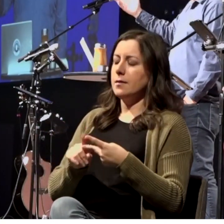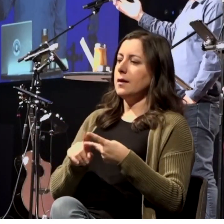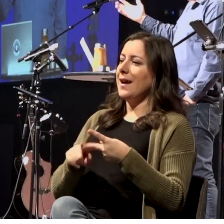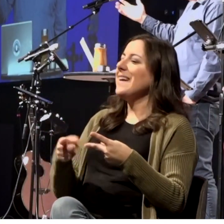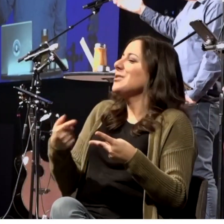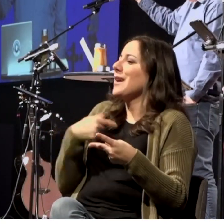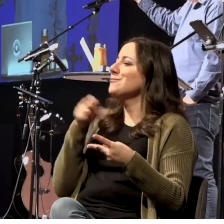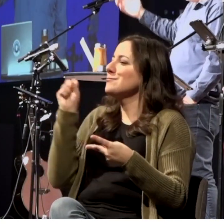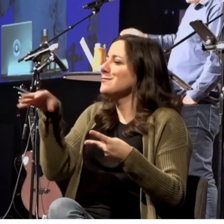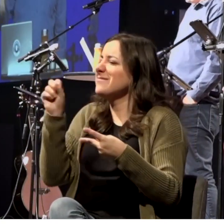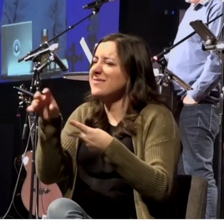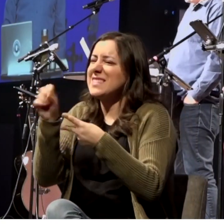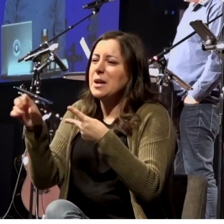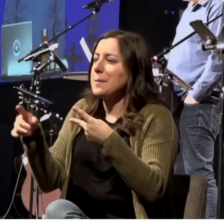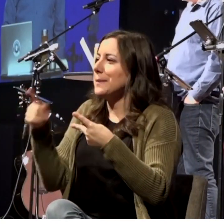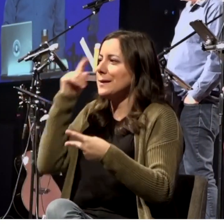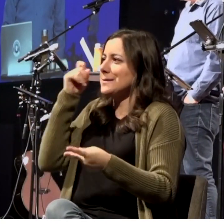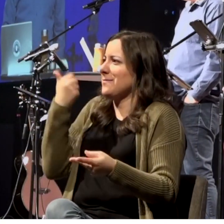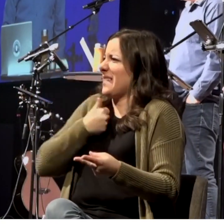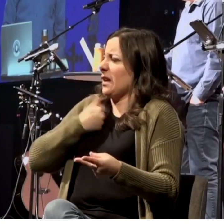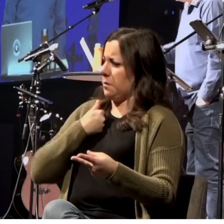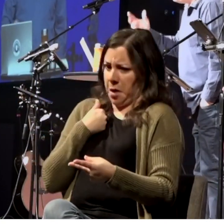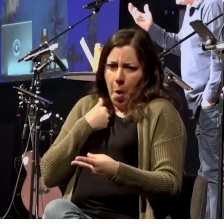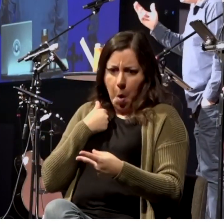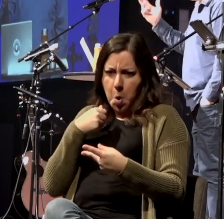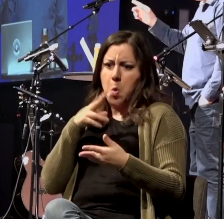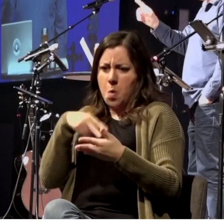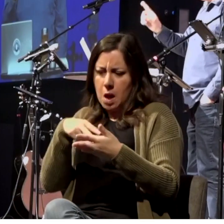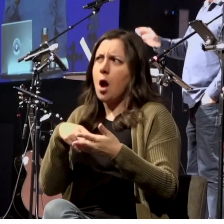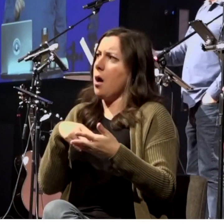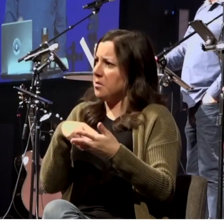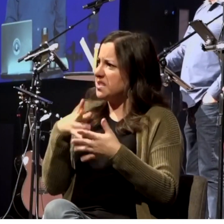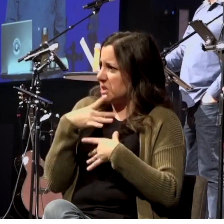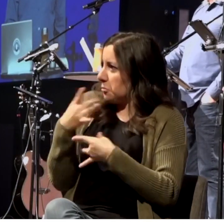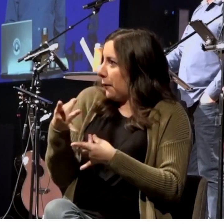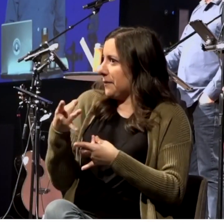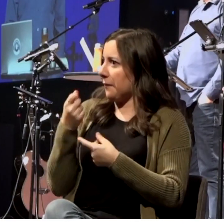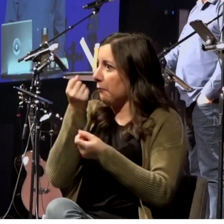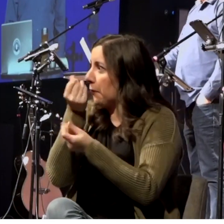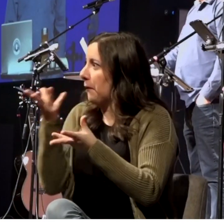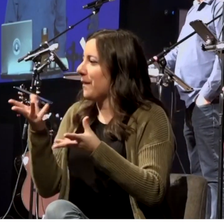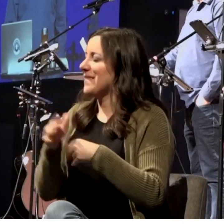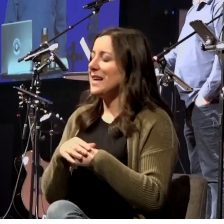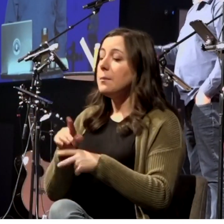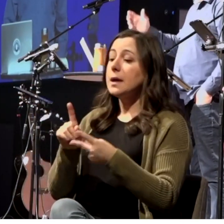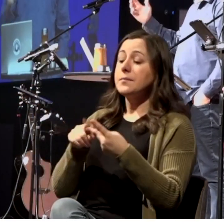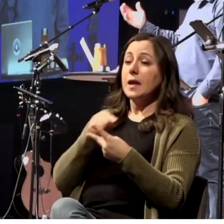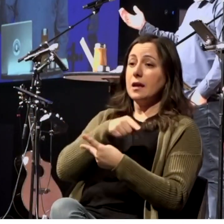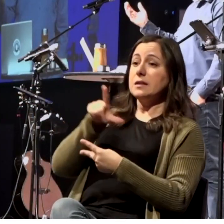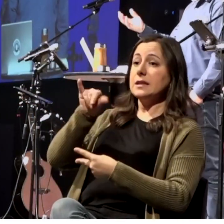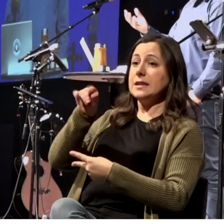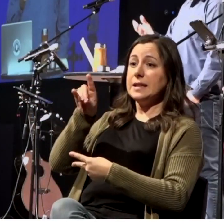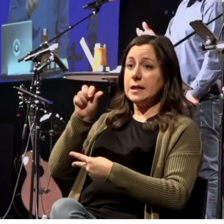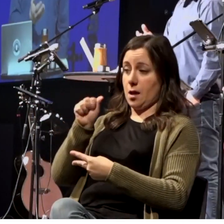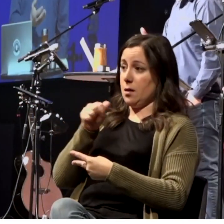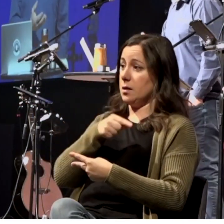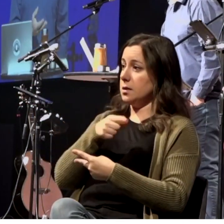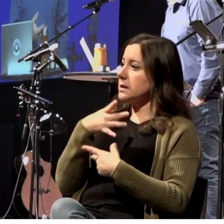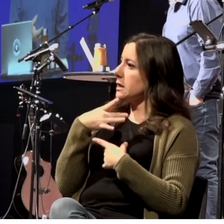of this just because, you know, I geek out on some of this stuff. But anyway, second interesting detail about Lydia was that she's from the city of Thyatira.